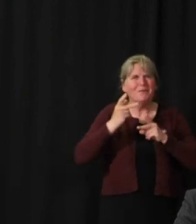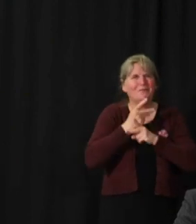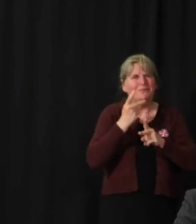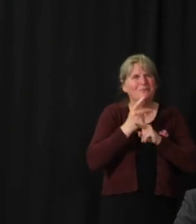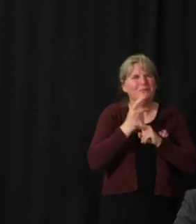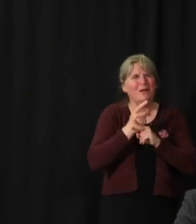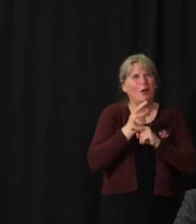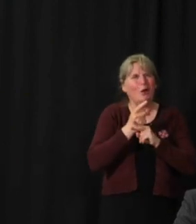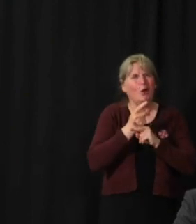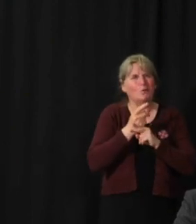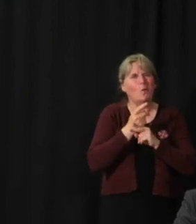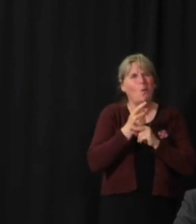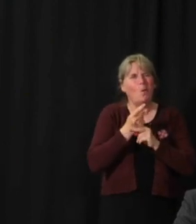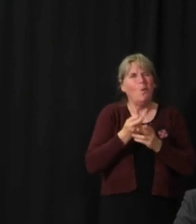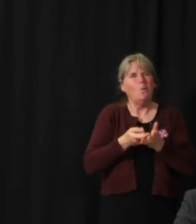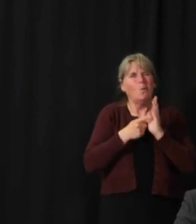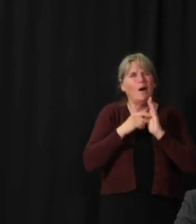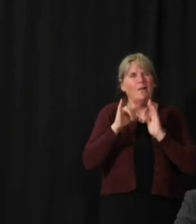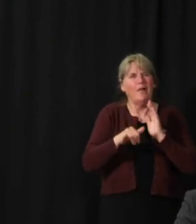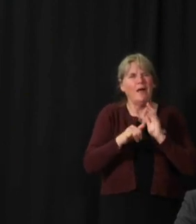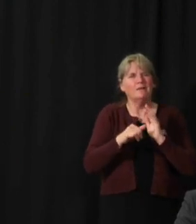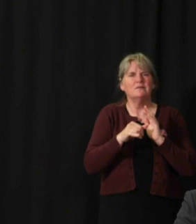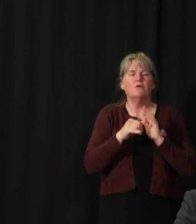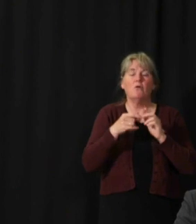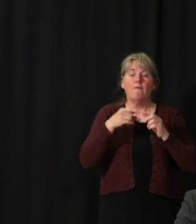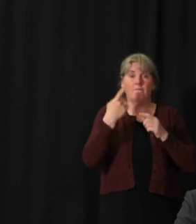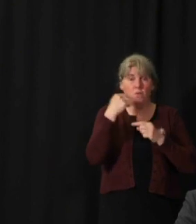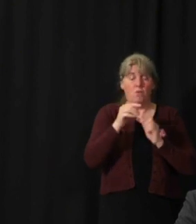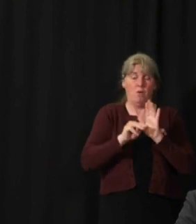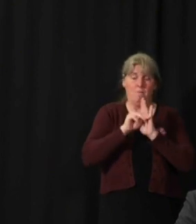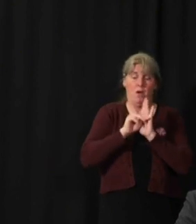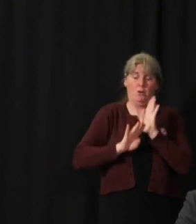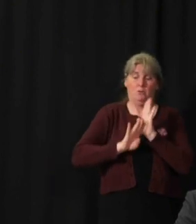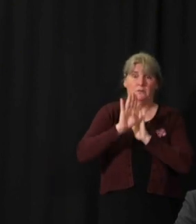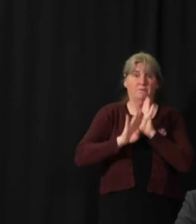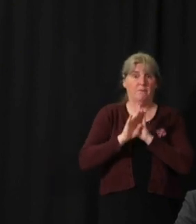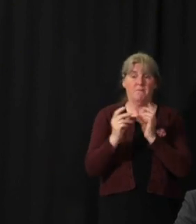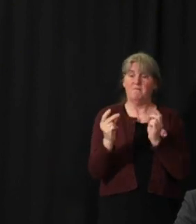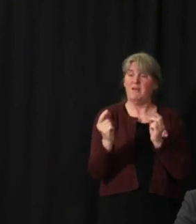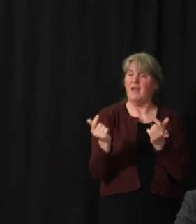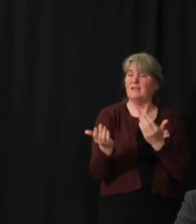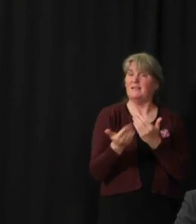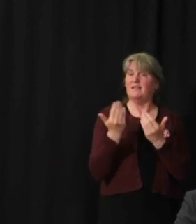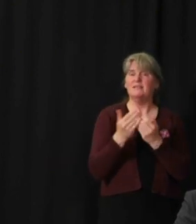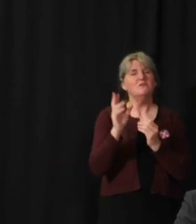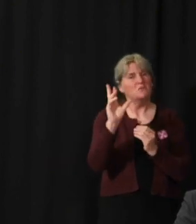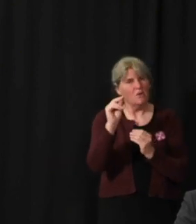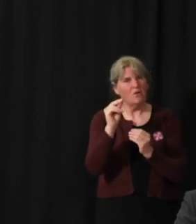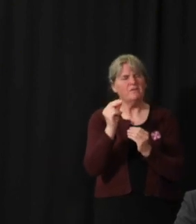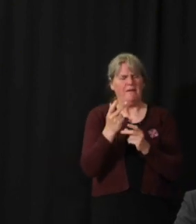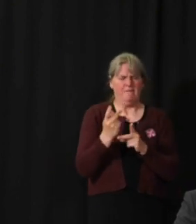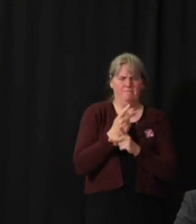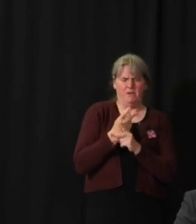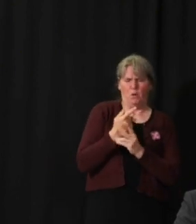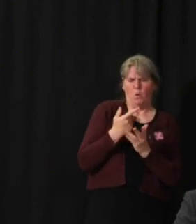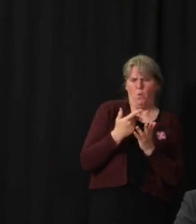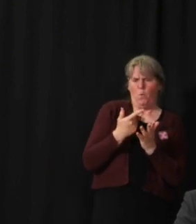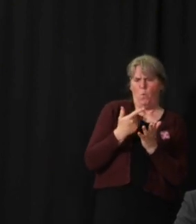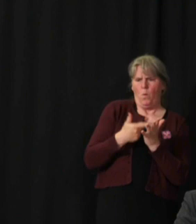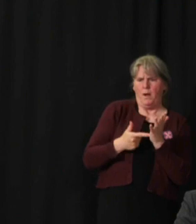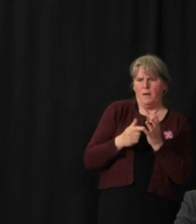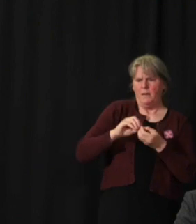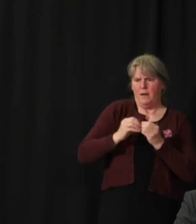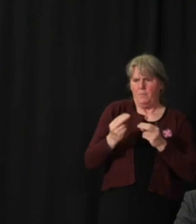So a lot goes into model development and to really figuring out how to do it, figuring out the right numbers to put in,